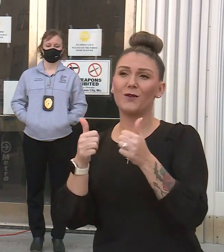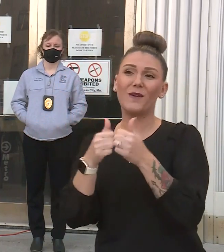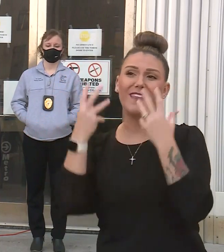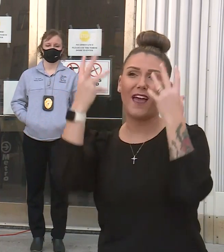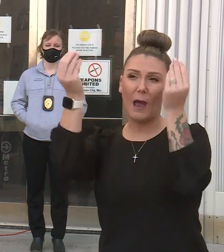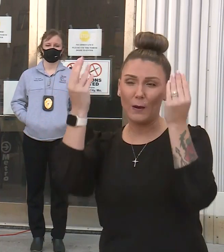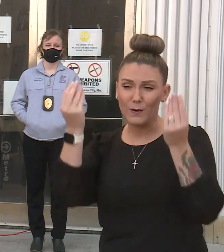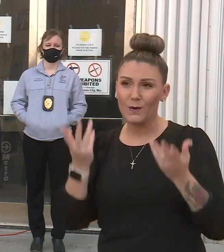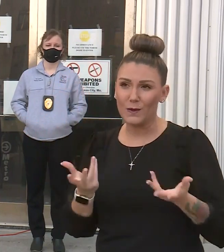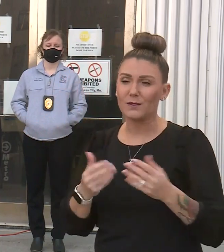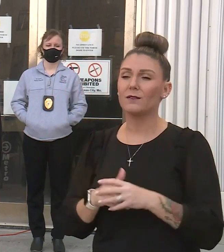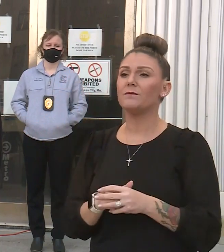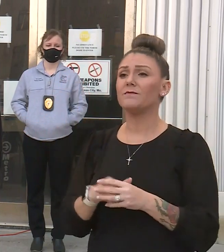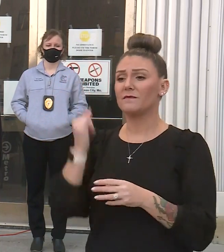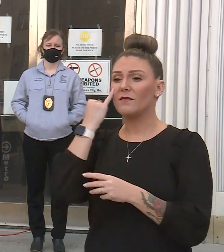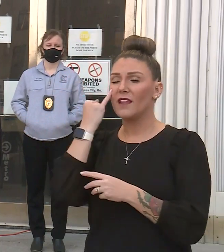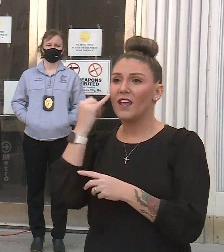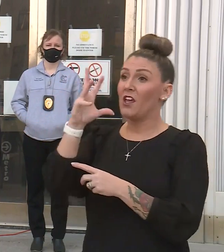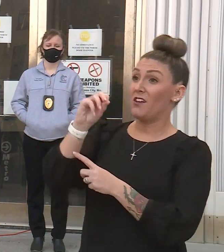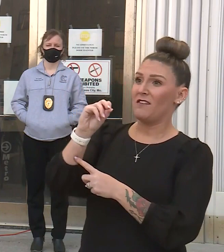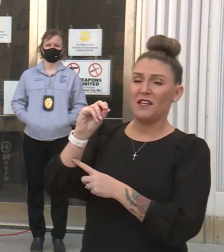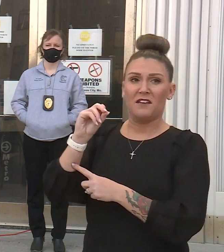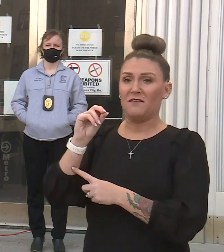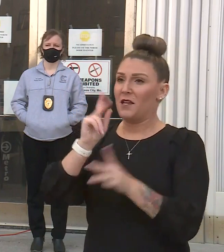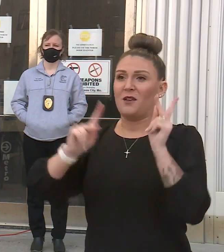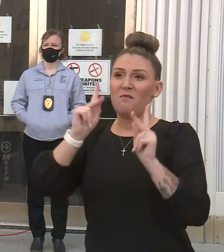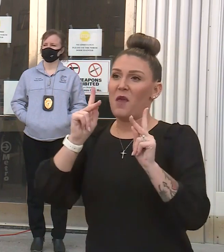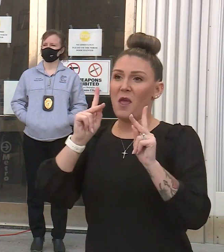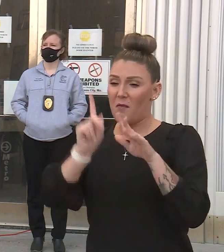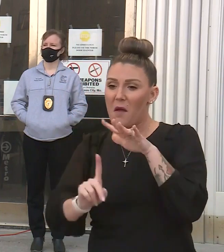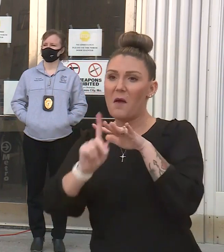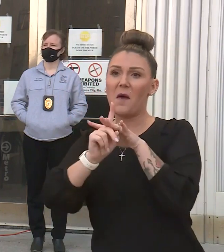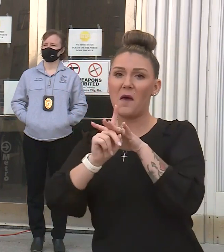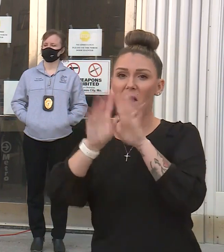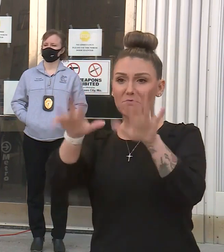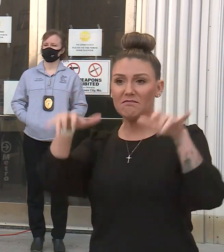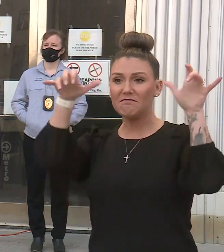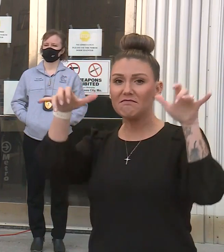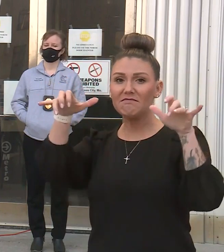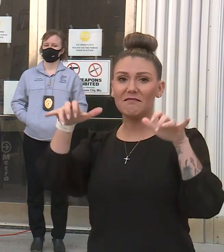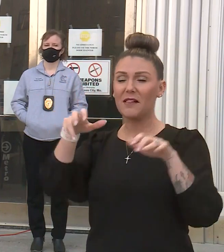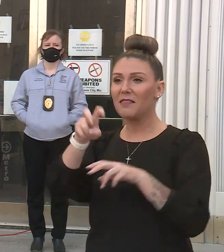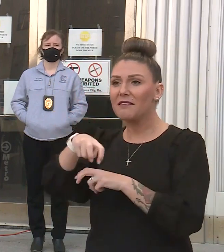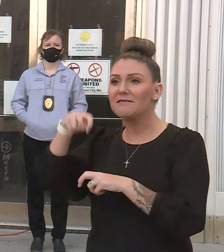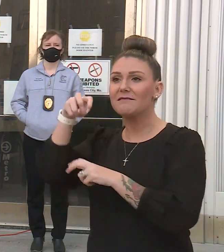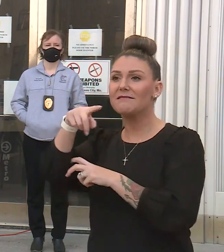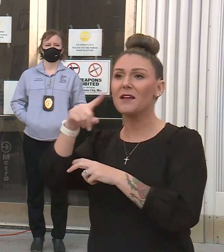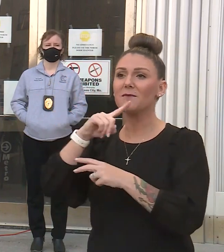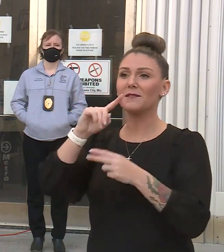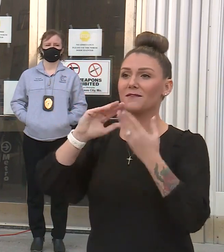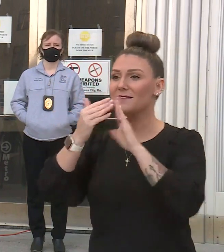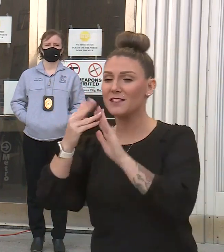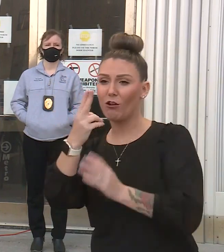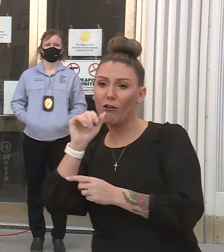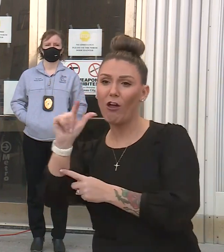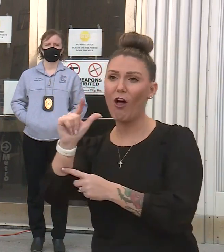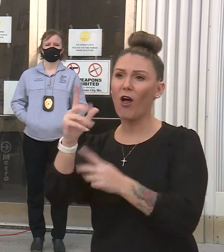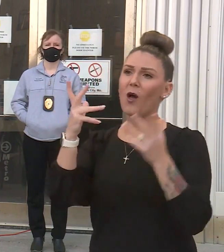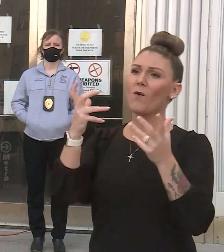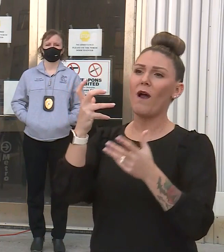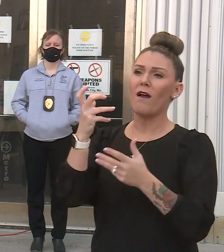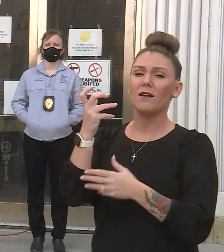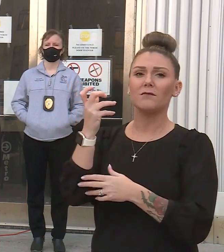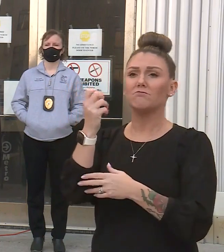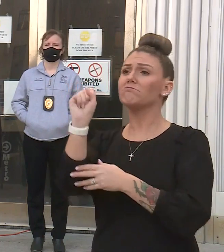outdoors. If 50 spontaneous people come to the steps of City Hall and, let's say, want to have an encampment, for